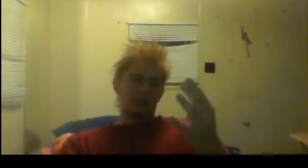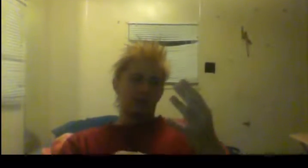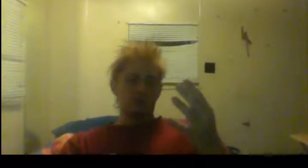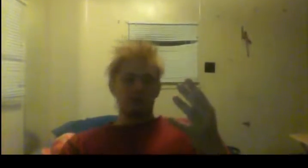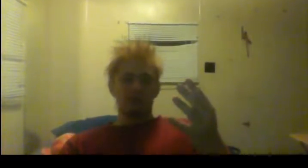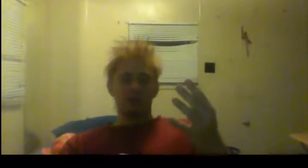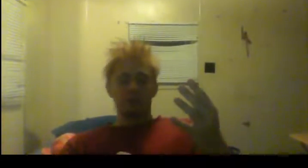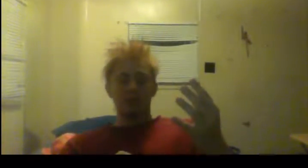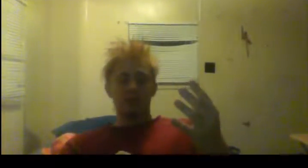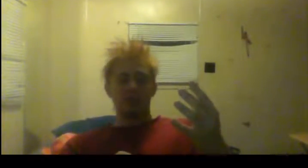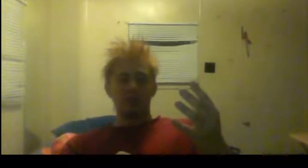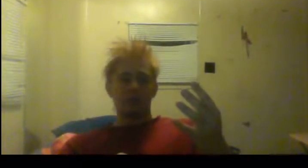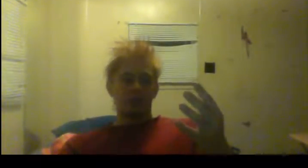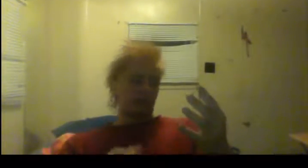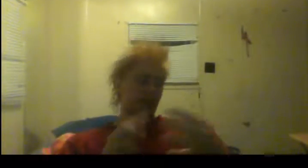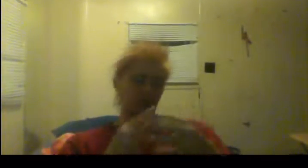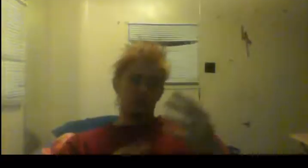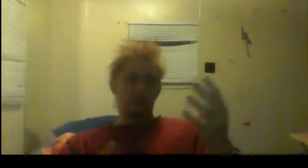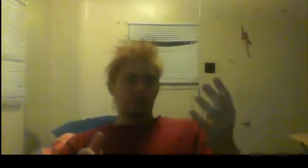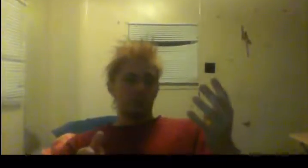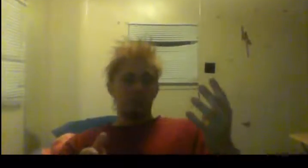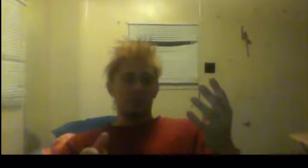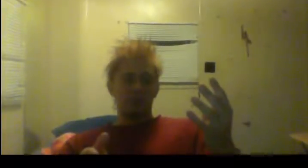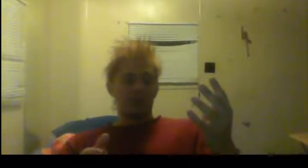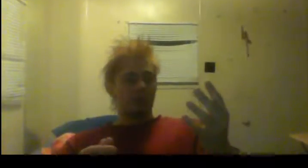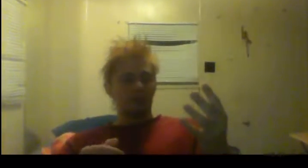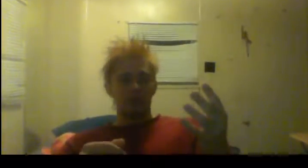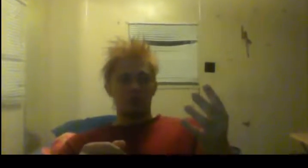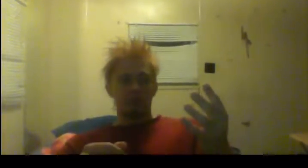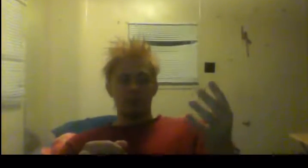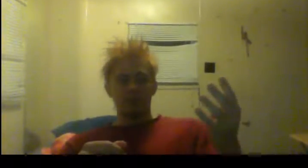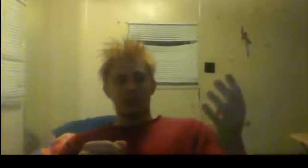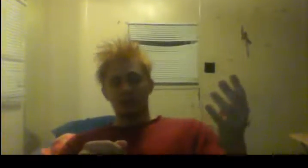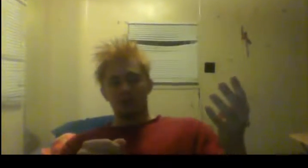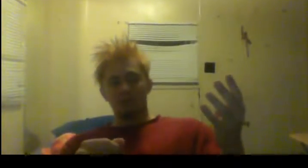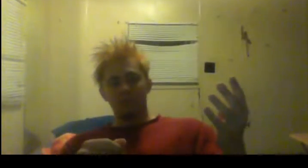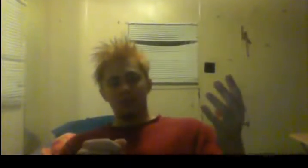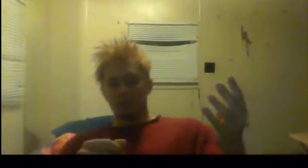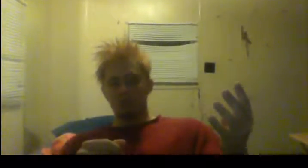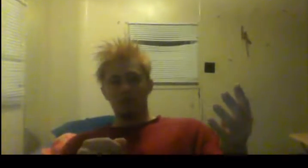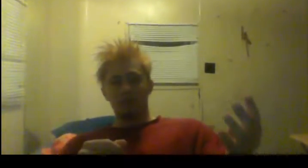That's what I'm currently eating. This could switch up. I don't know what my diet is going to be next month.